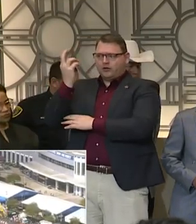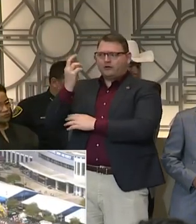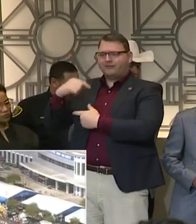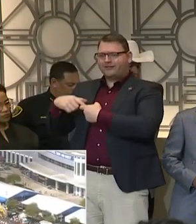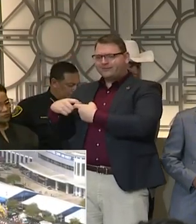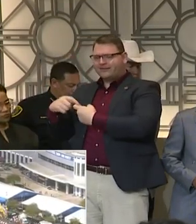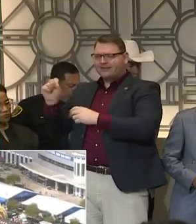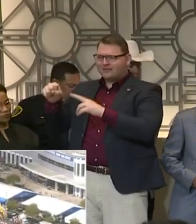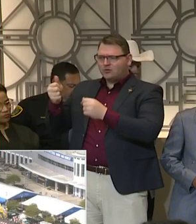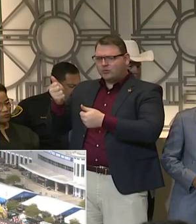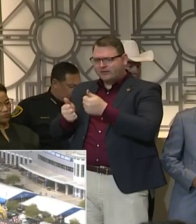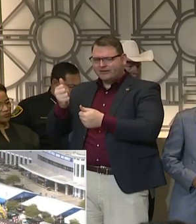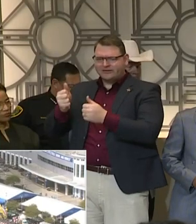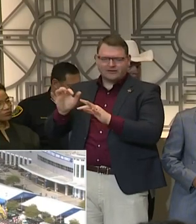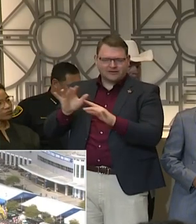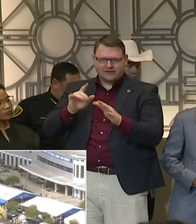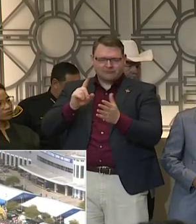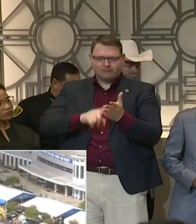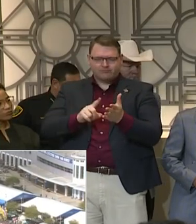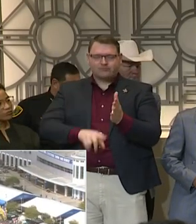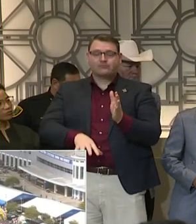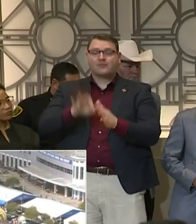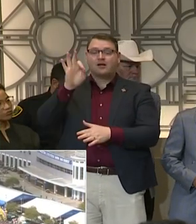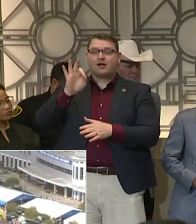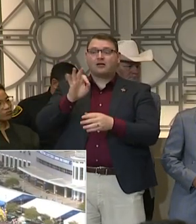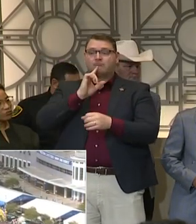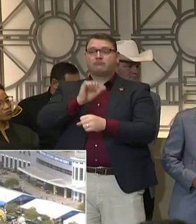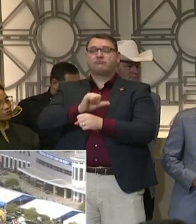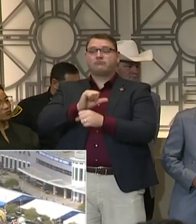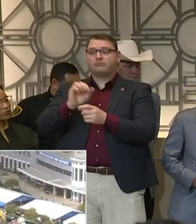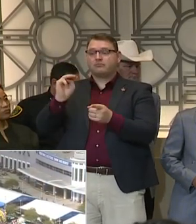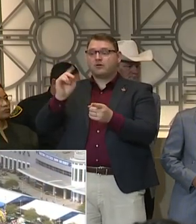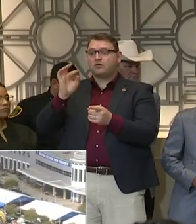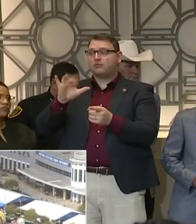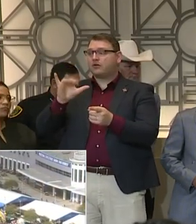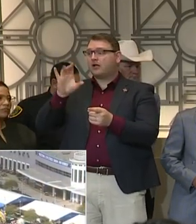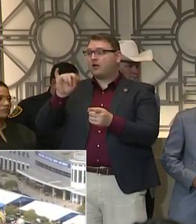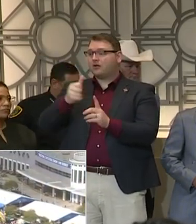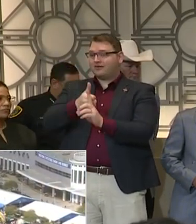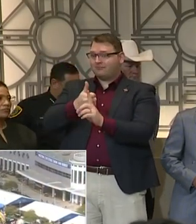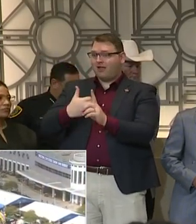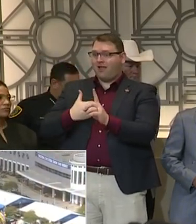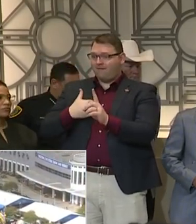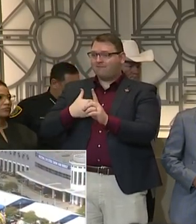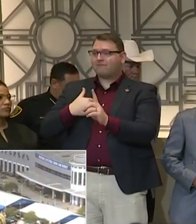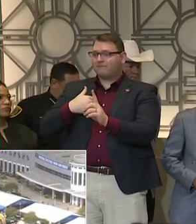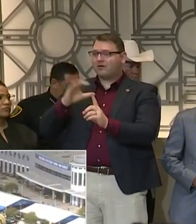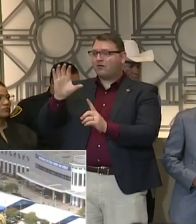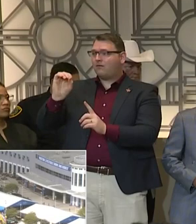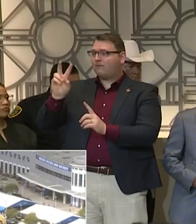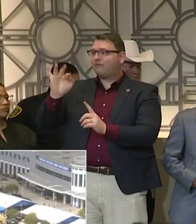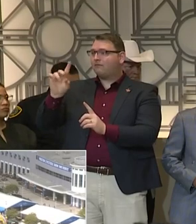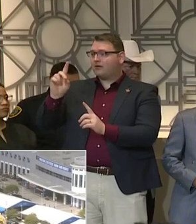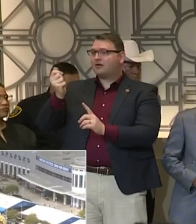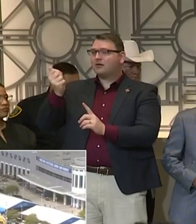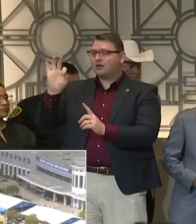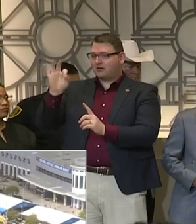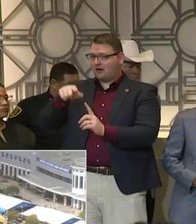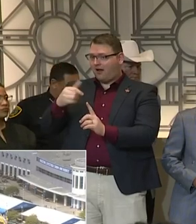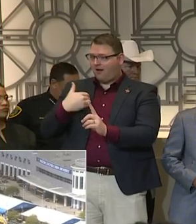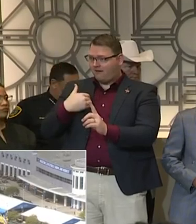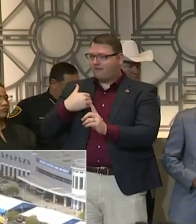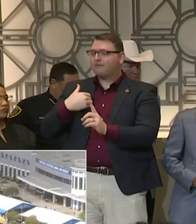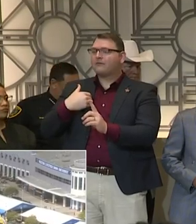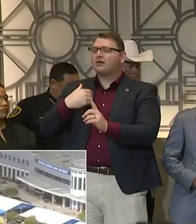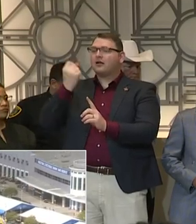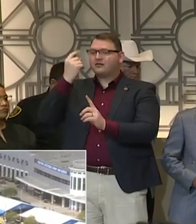The positive case was identified in Montgomery County, but we know that that individual may have had contacts throughout Harris